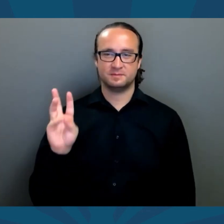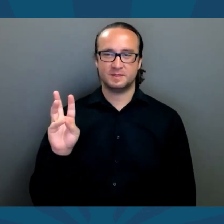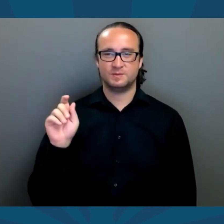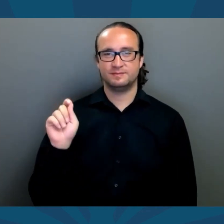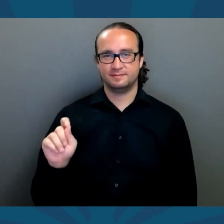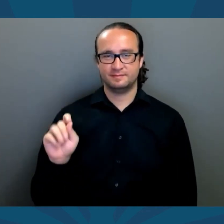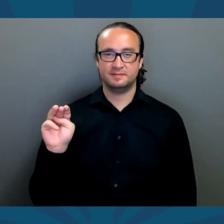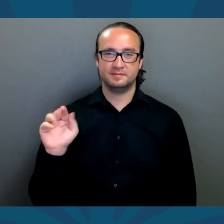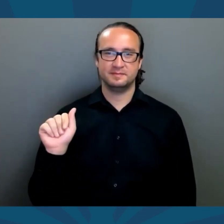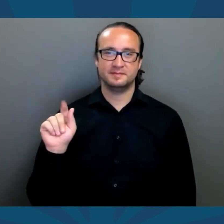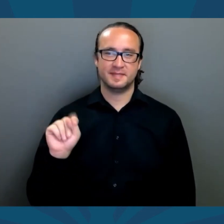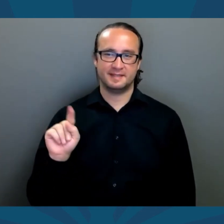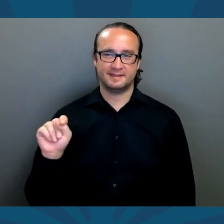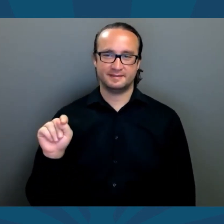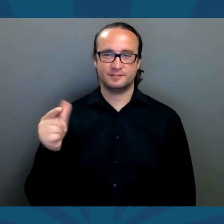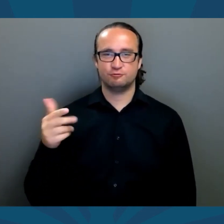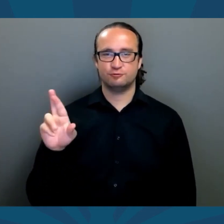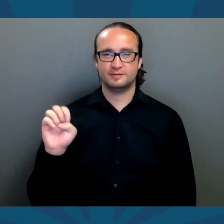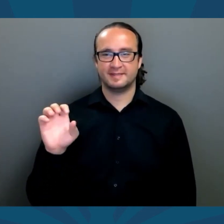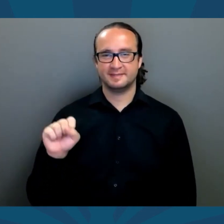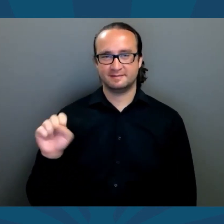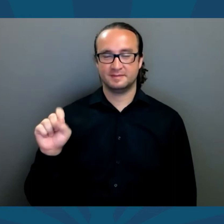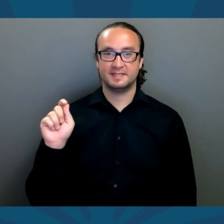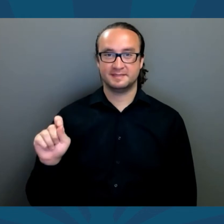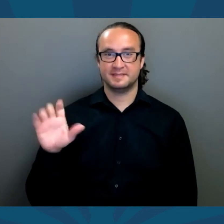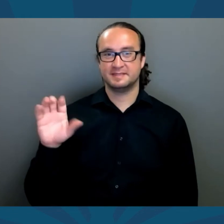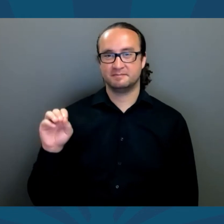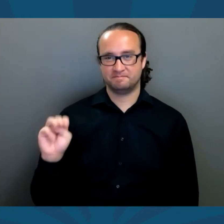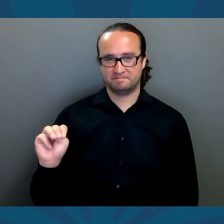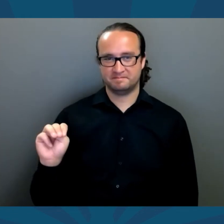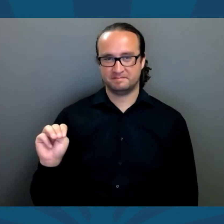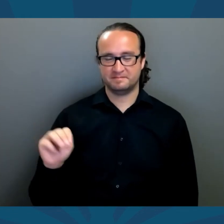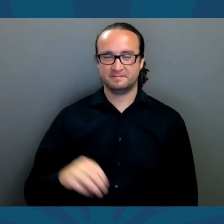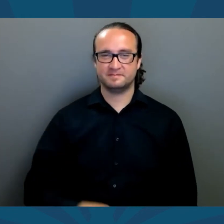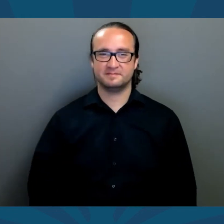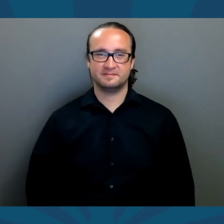www.mattgrass.com.